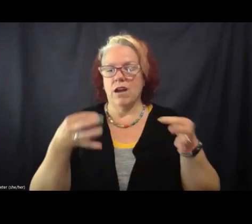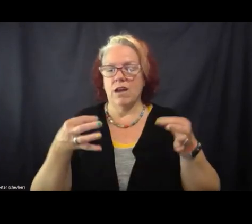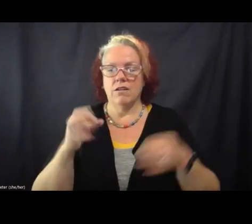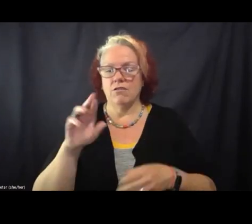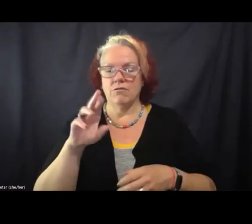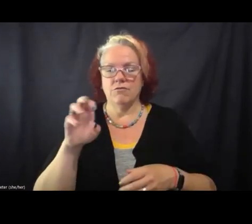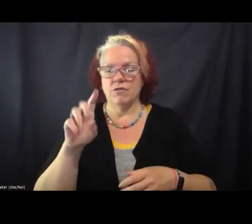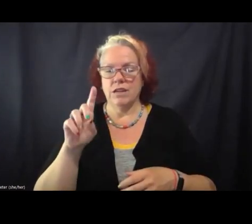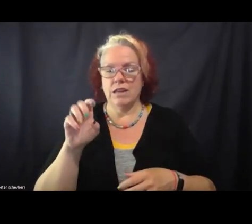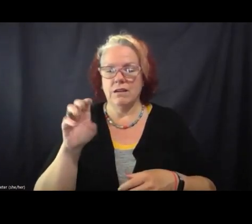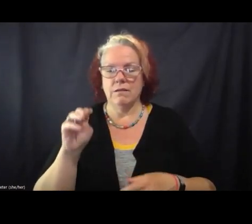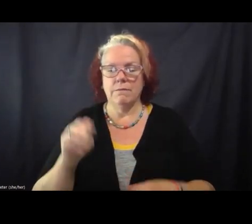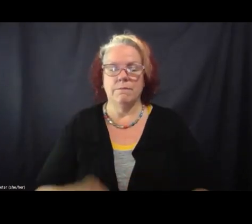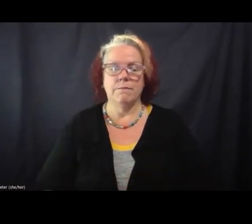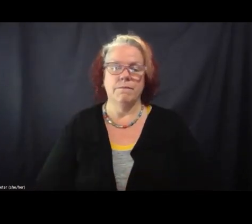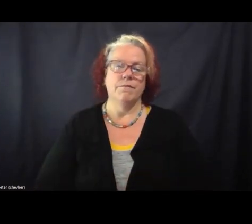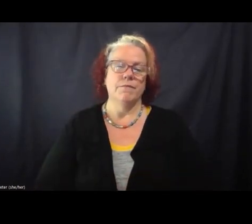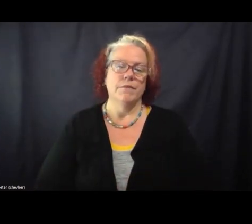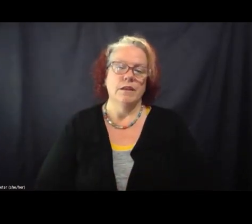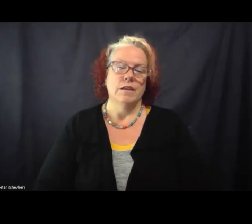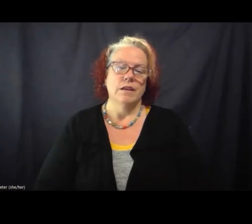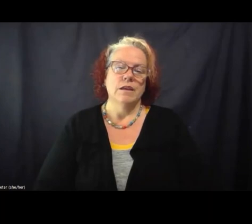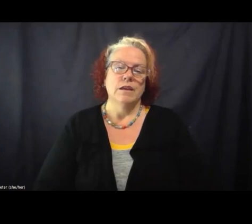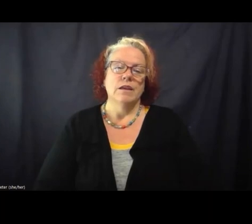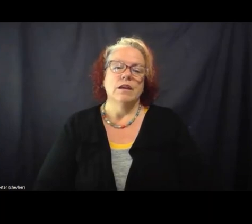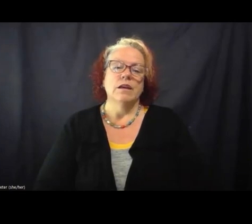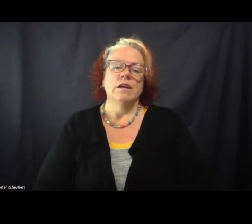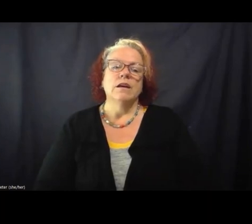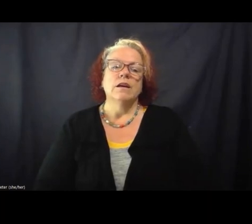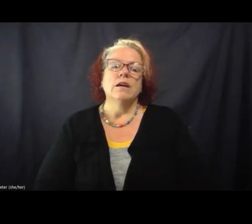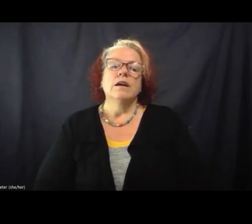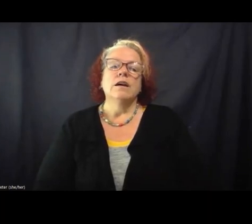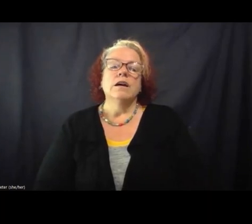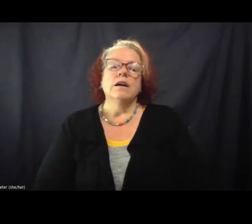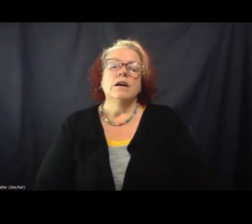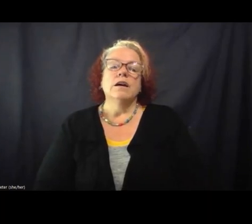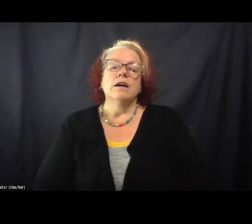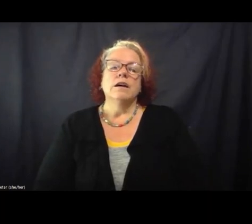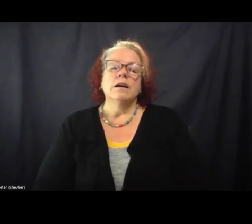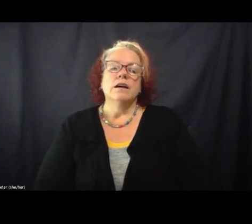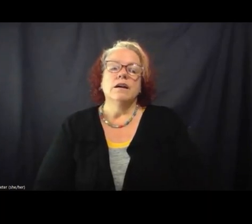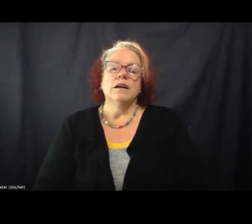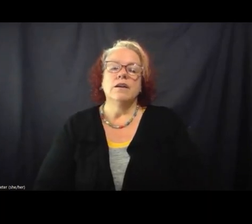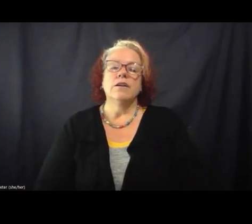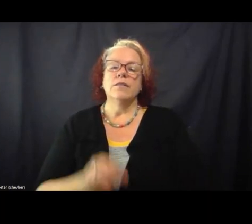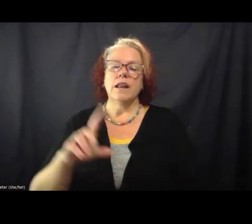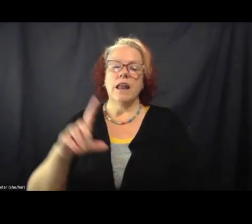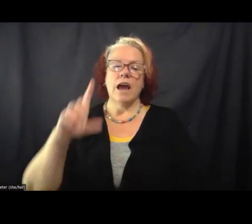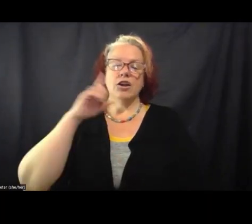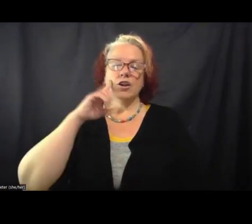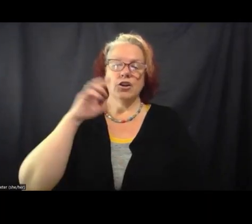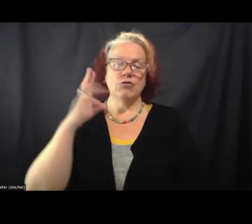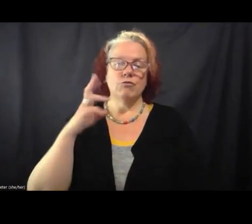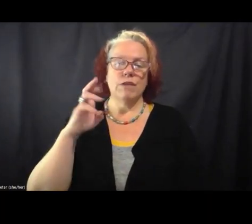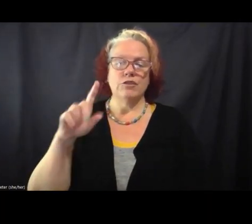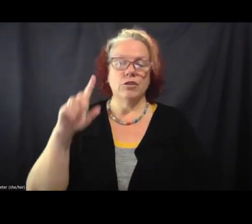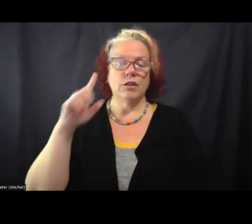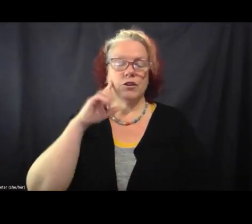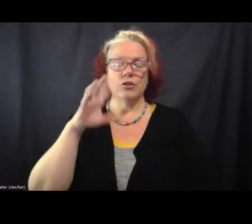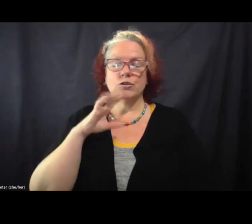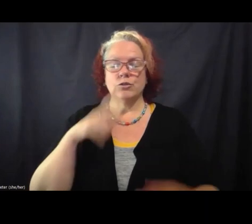Um, and then we had, we had, uh, I heard Rachel, you talk about, uh,